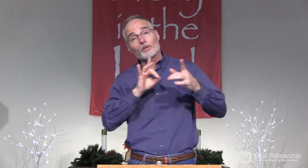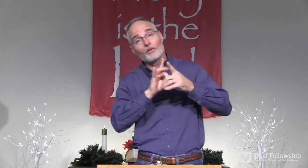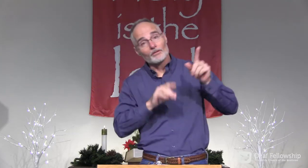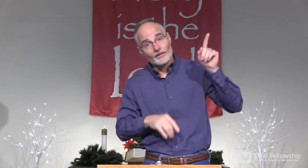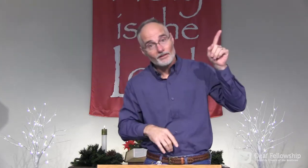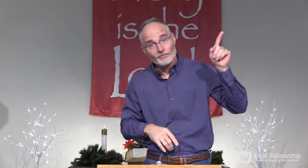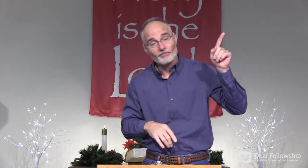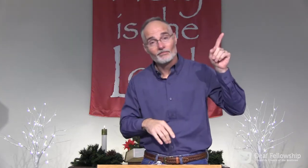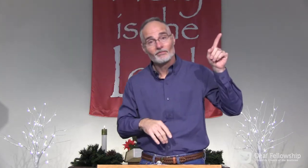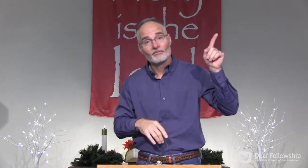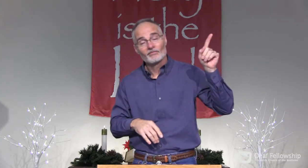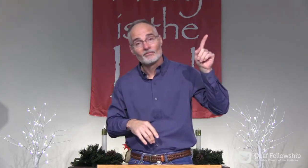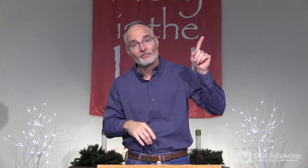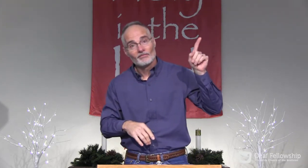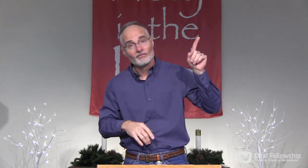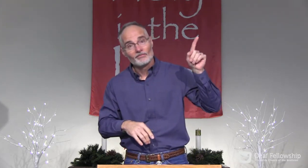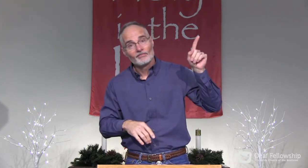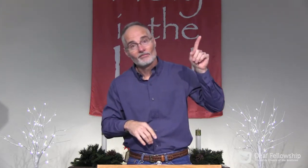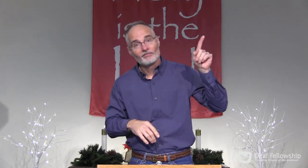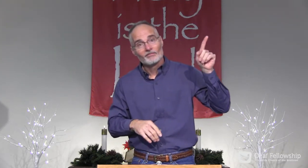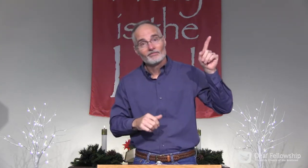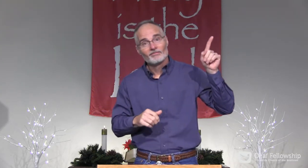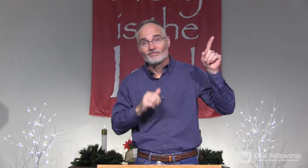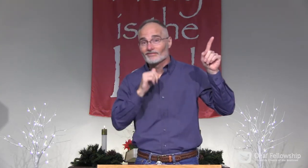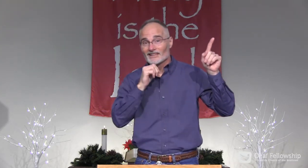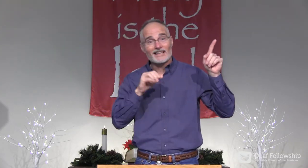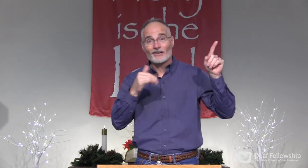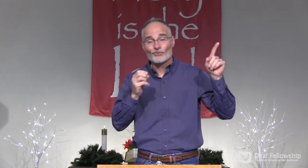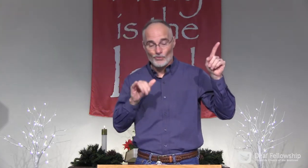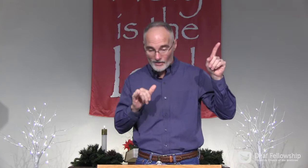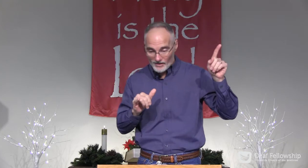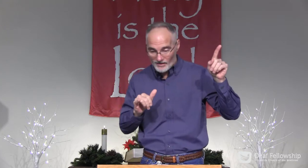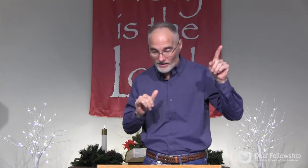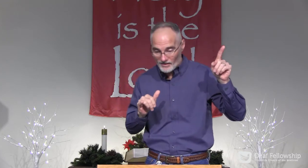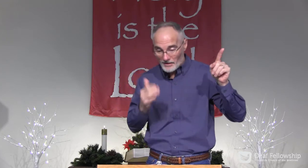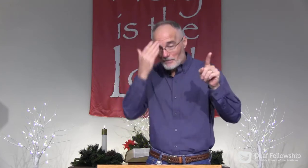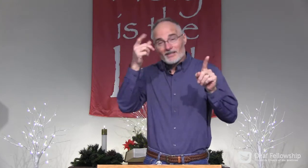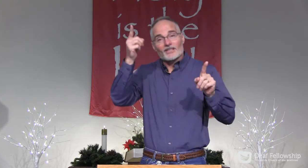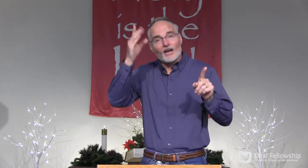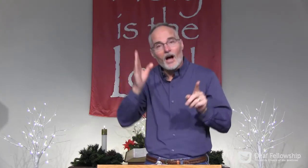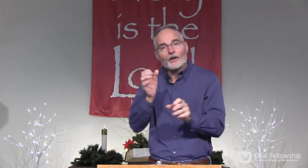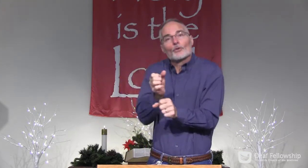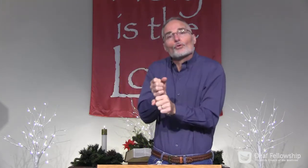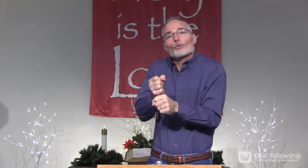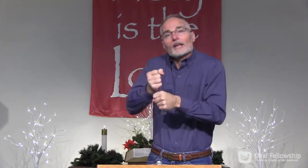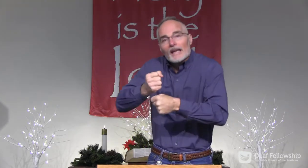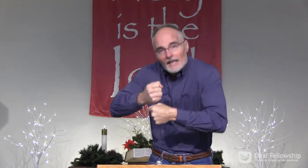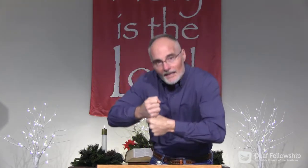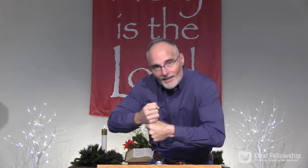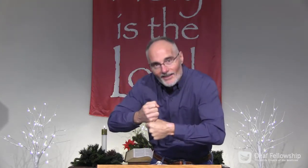But if you don't belong to Him, it's not joy because God